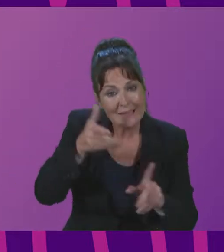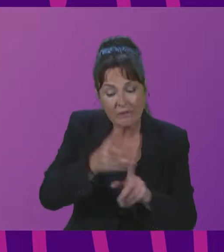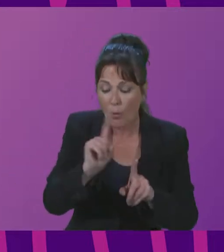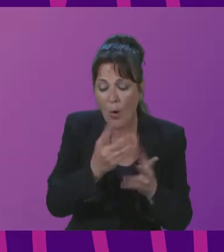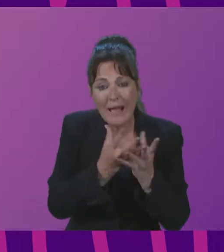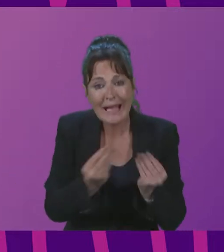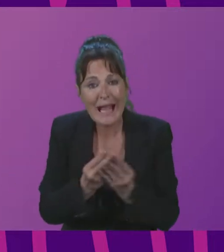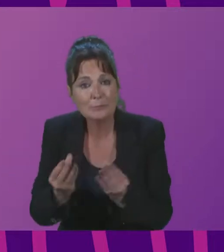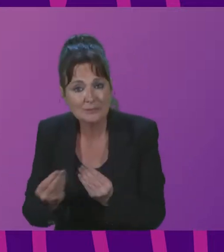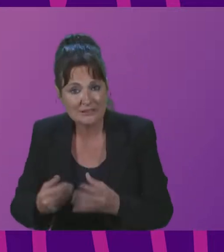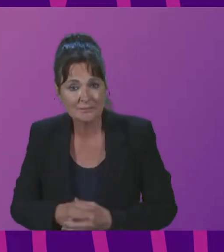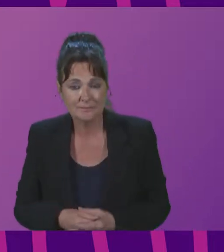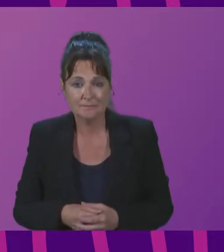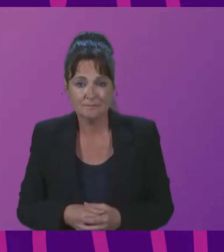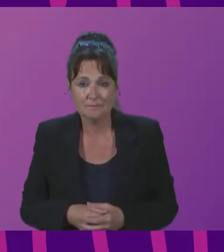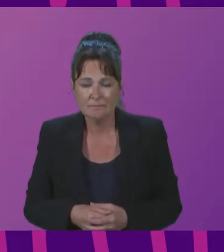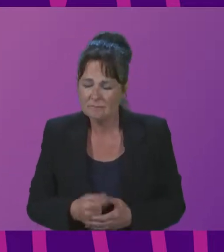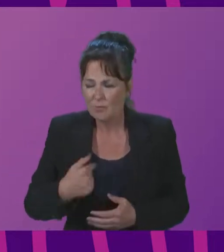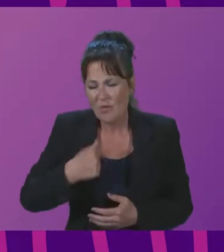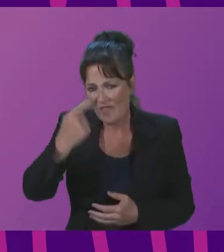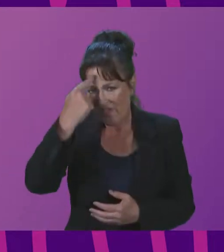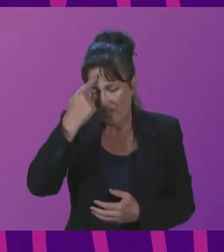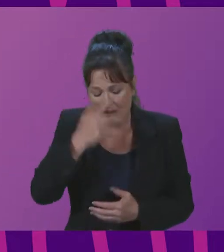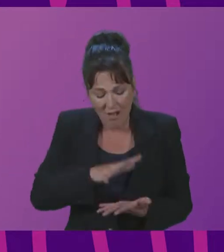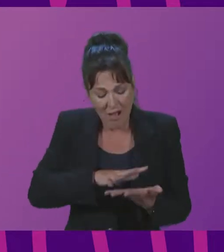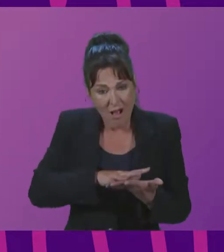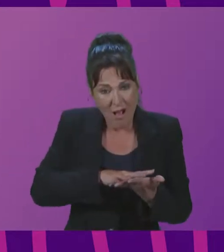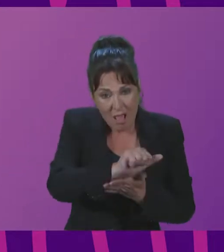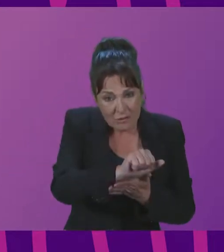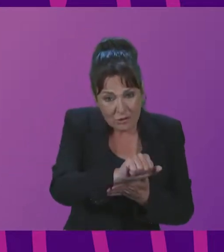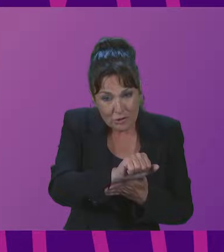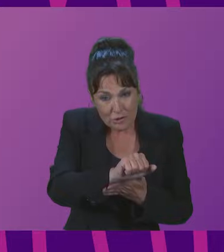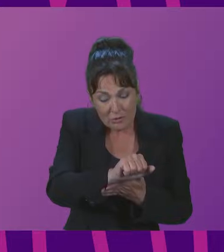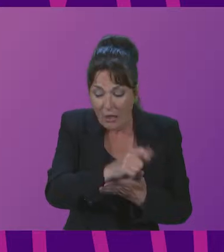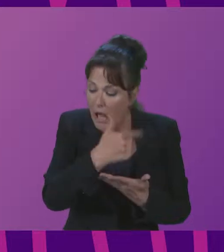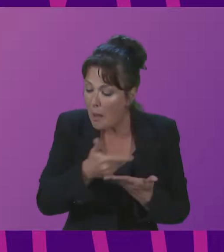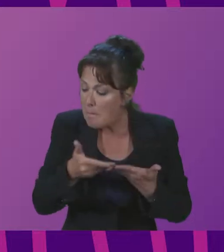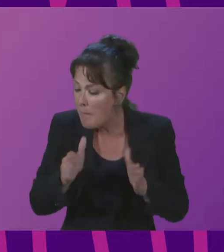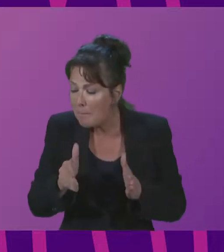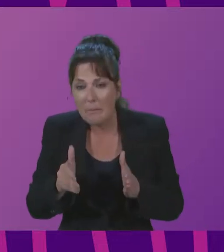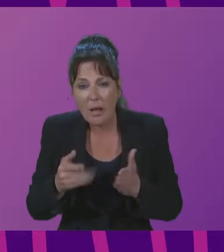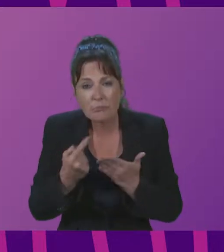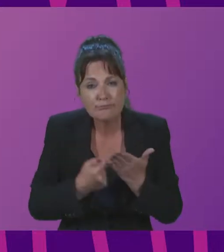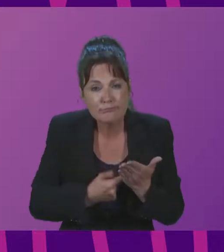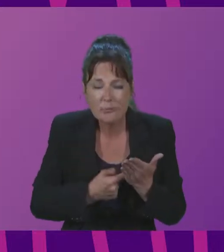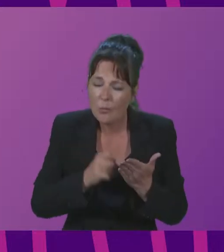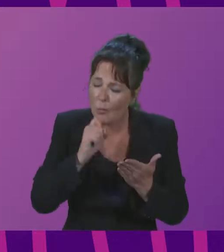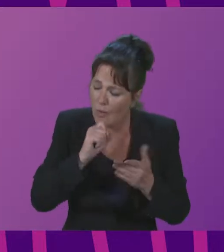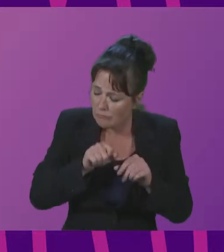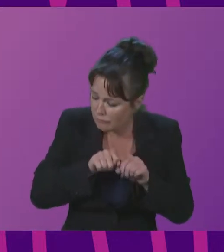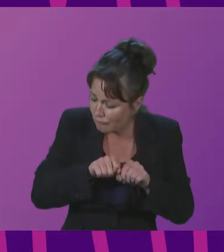Strengthening the linkages between culture and other public policy areas will require broader stakeholder engagement,